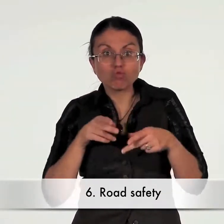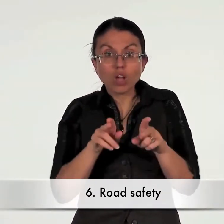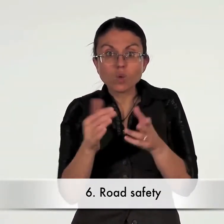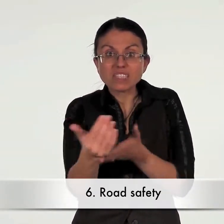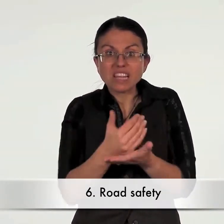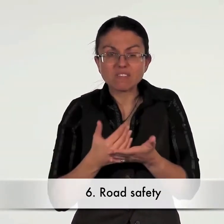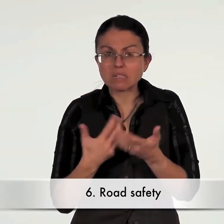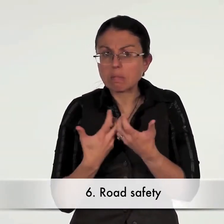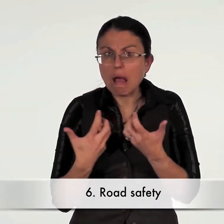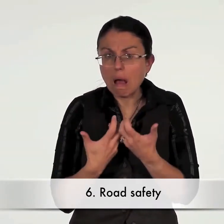safety